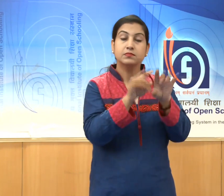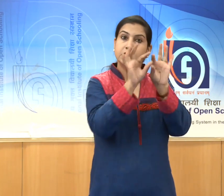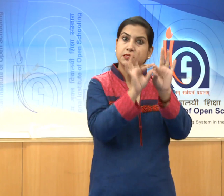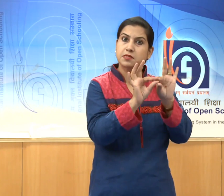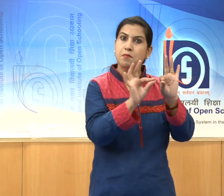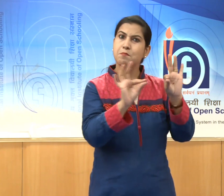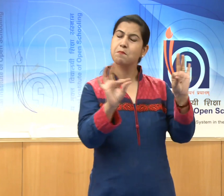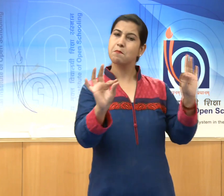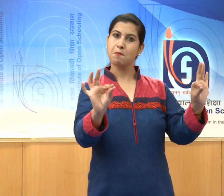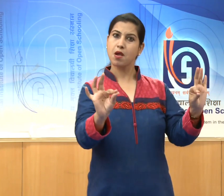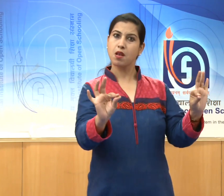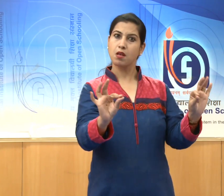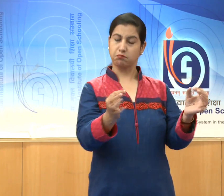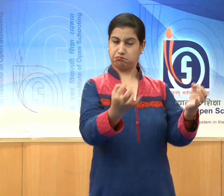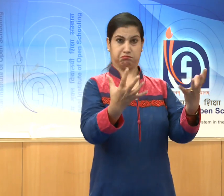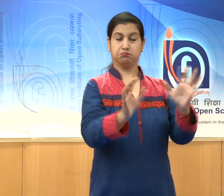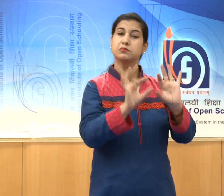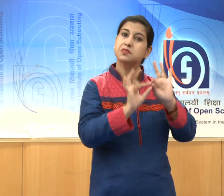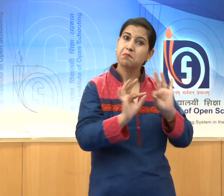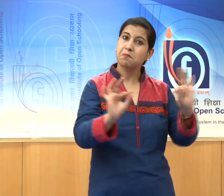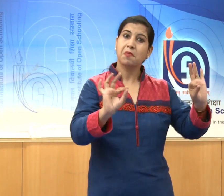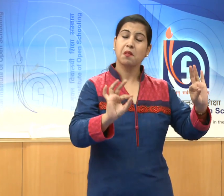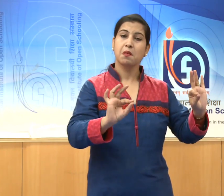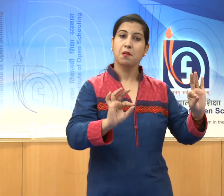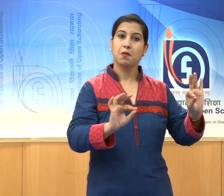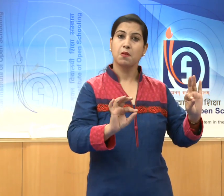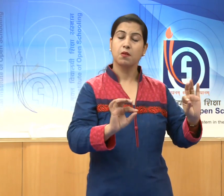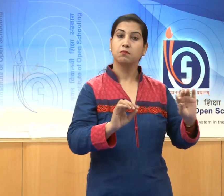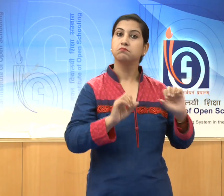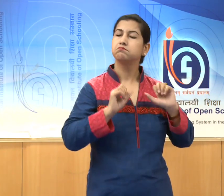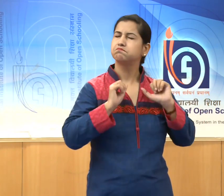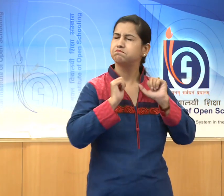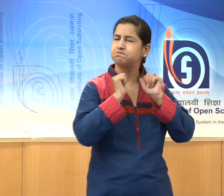give an heavenly quality